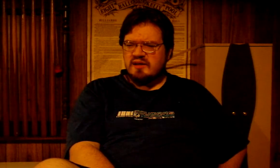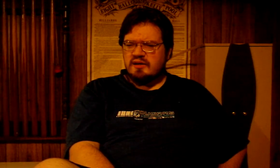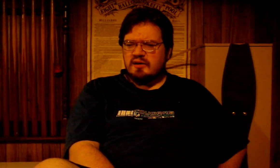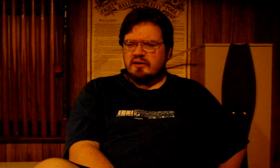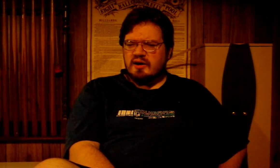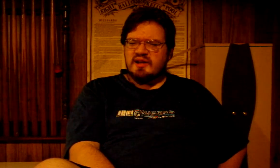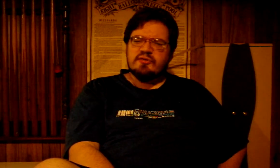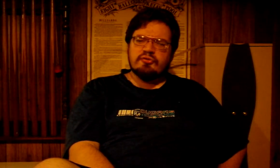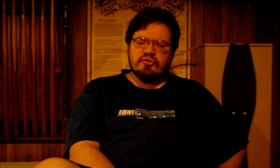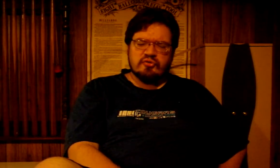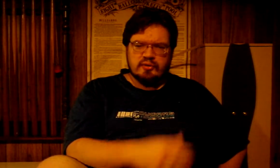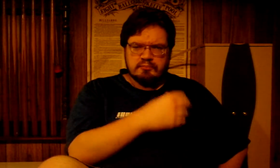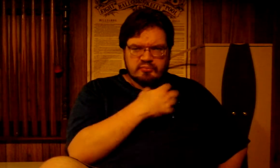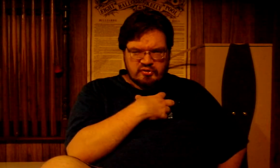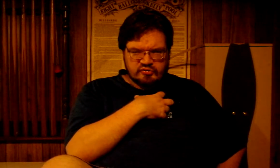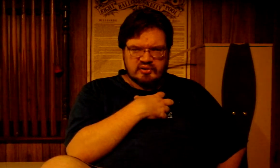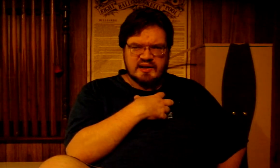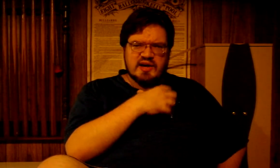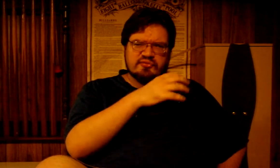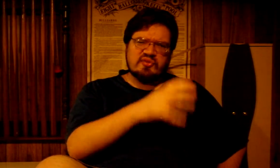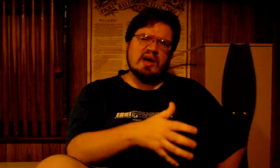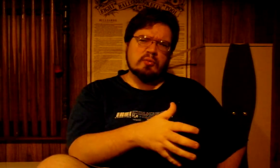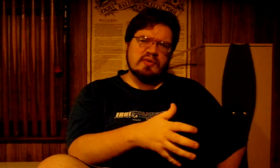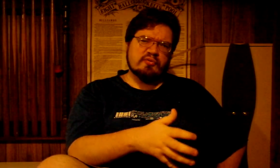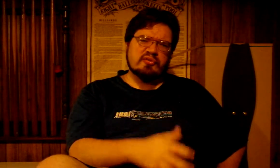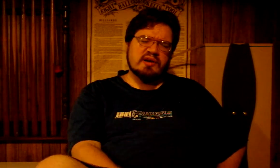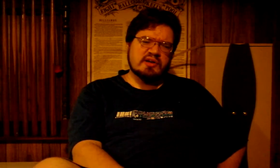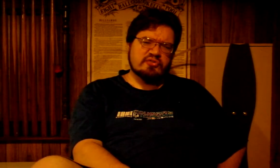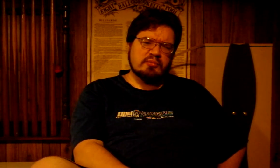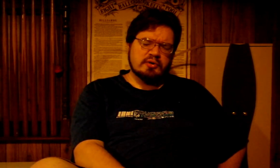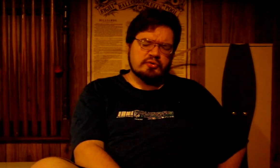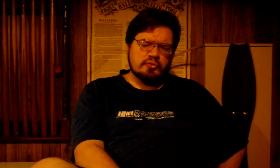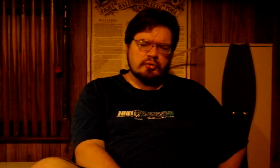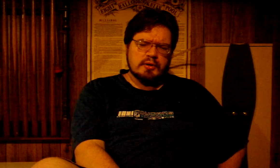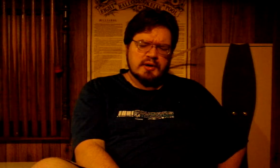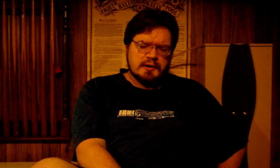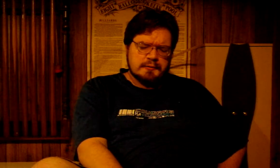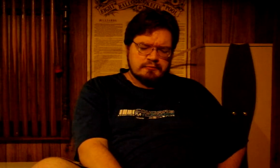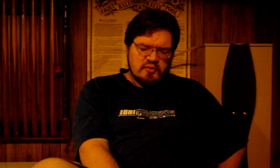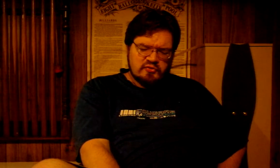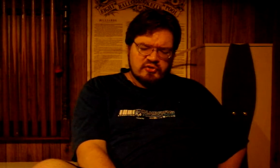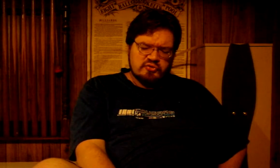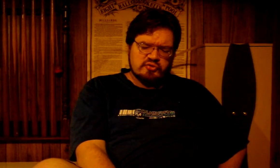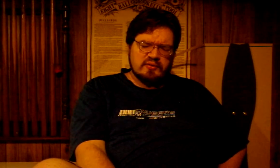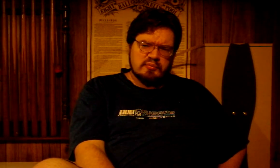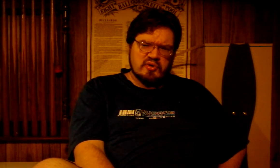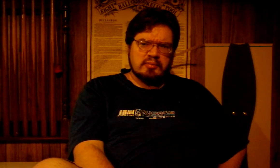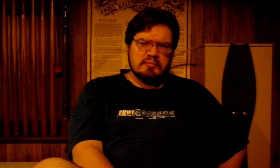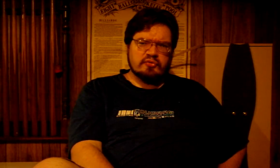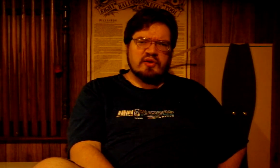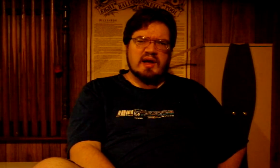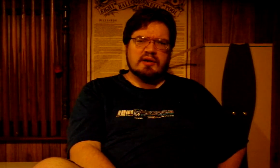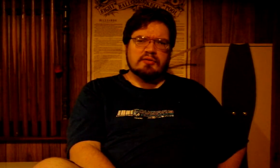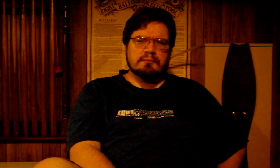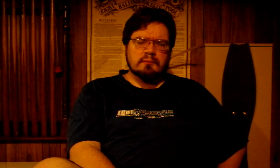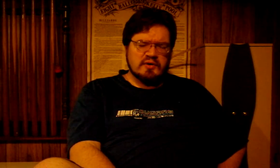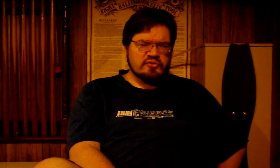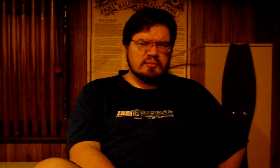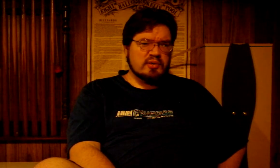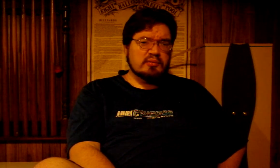I use the term personally, a foul-weather friend, as someone who moves in during the problems, and once the problems